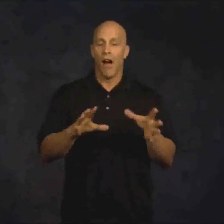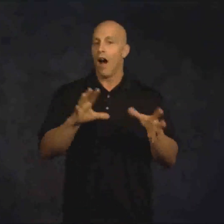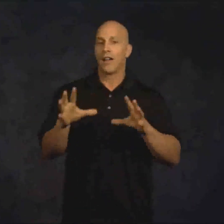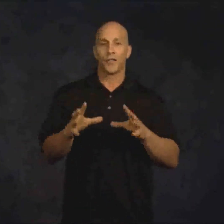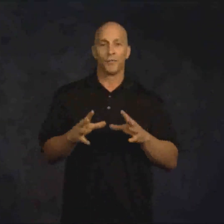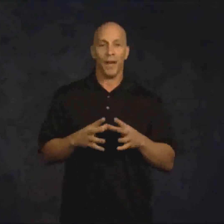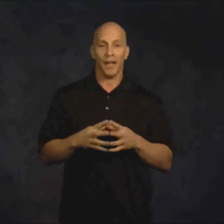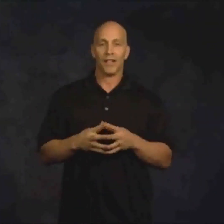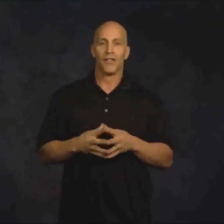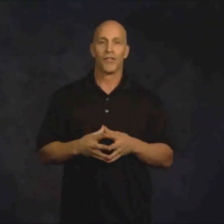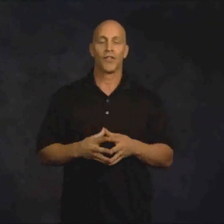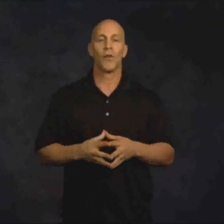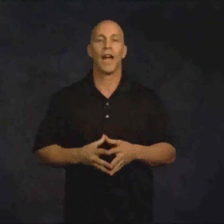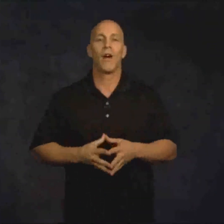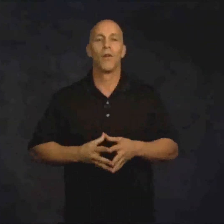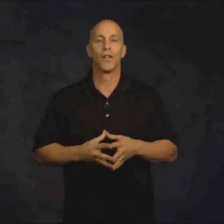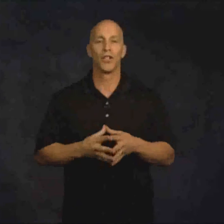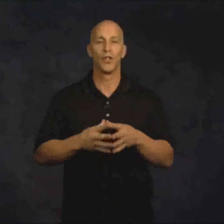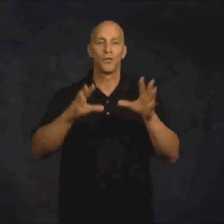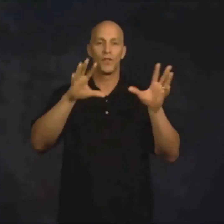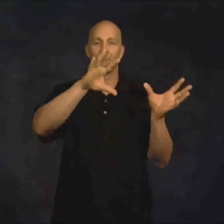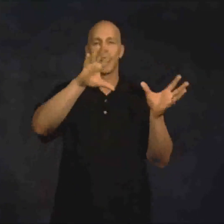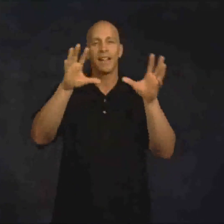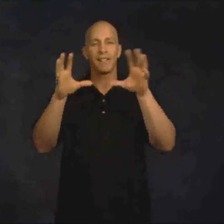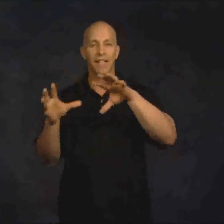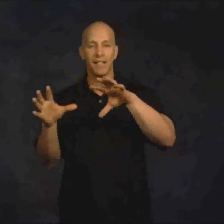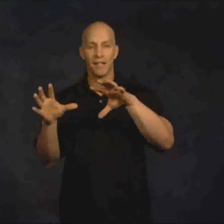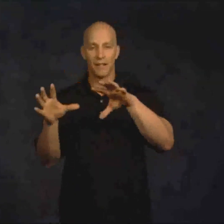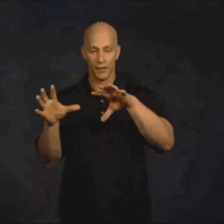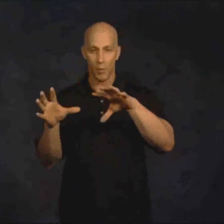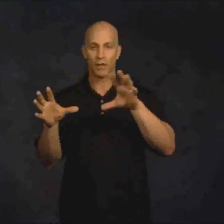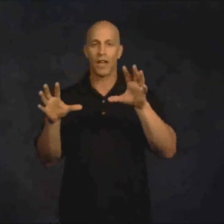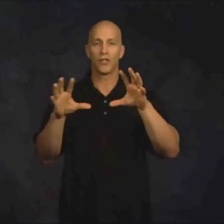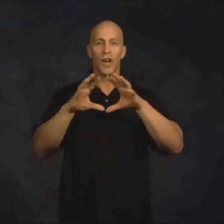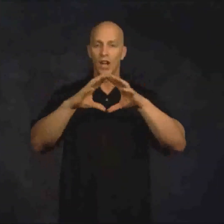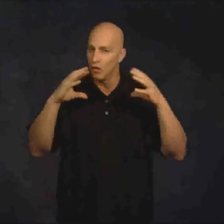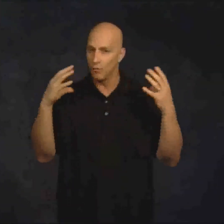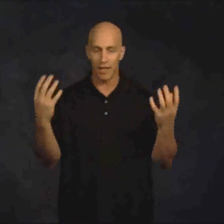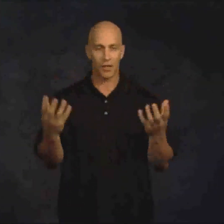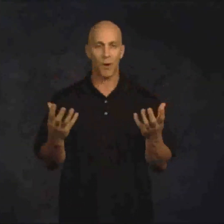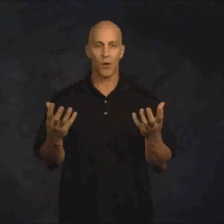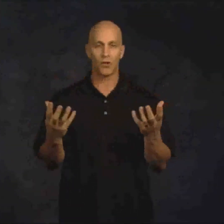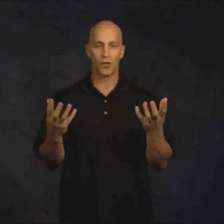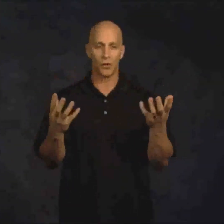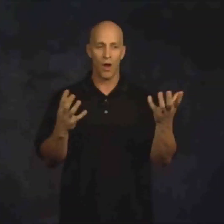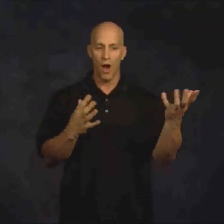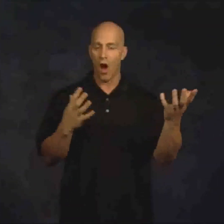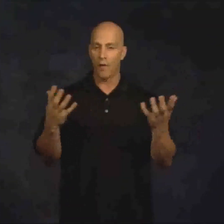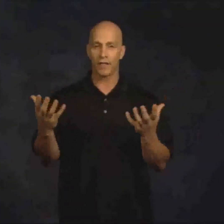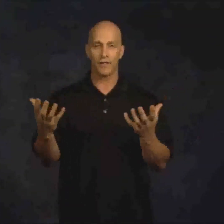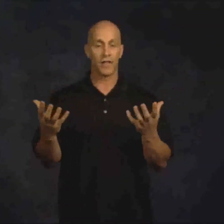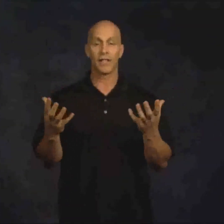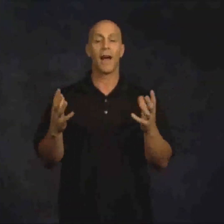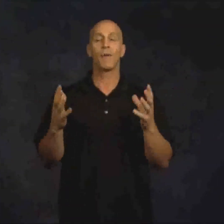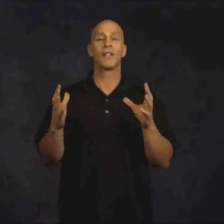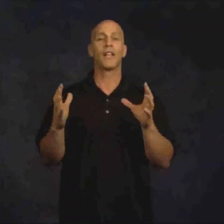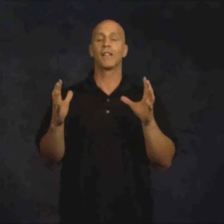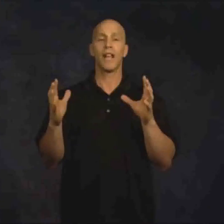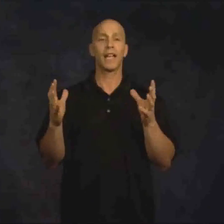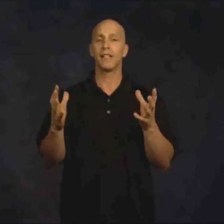Awesome. So now, you've kind of seen the nomenclature. You've been exposed to all these different things. And I'm going to tell you, it's not easy.